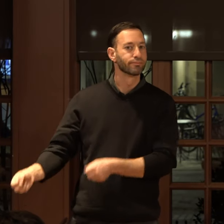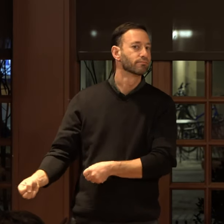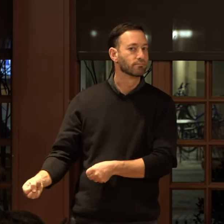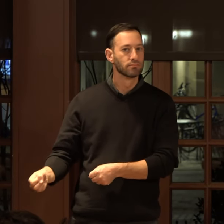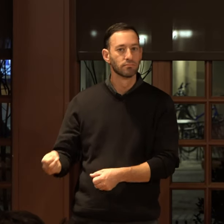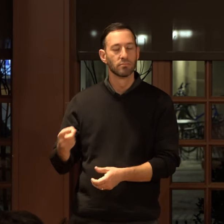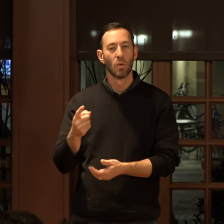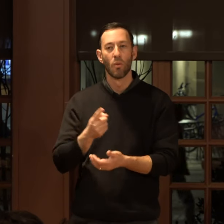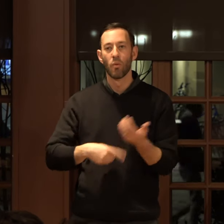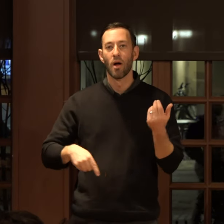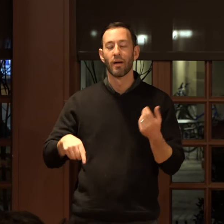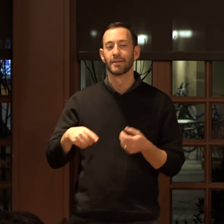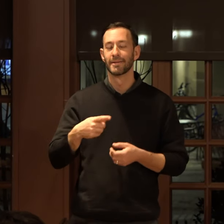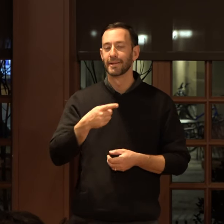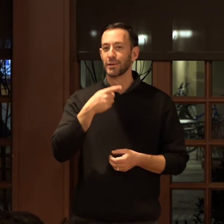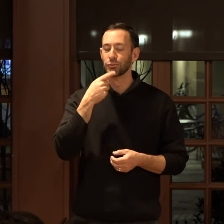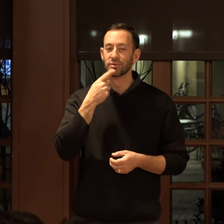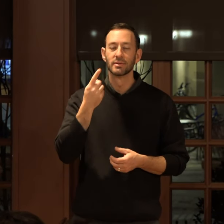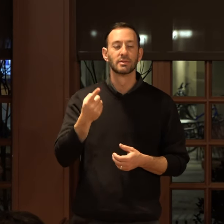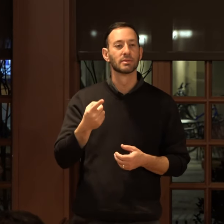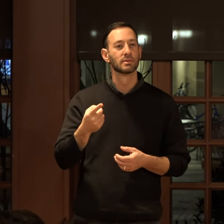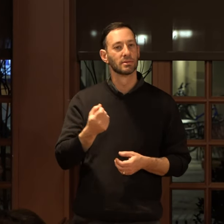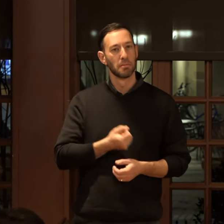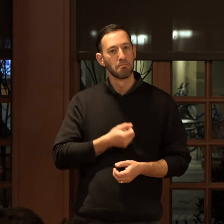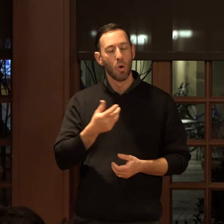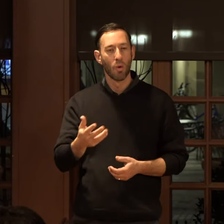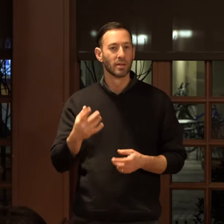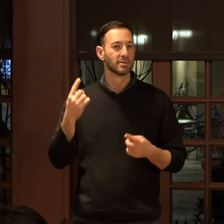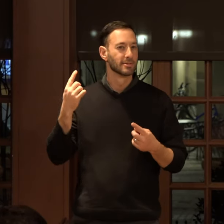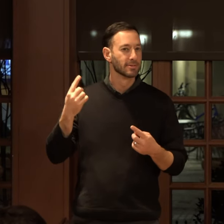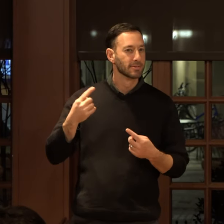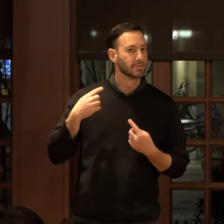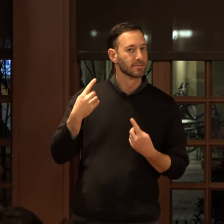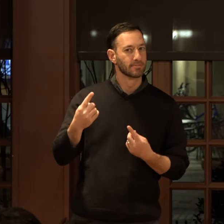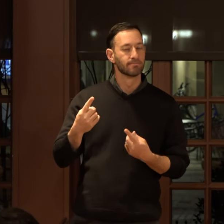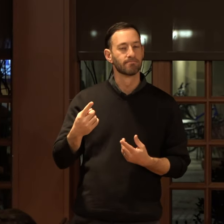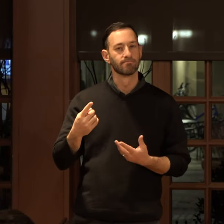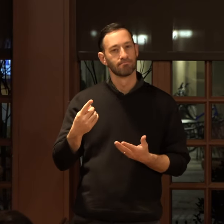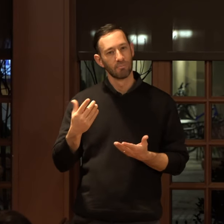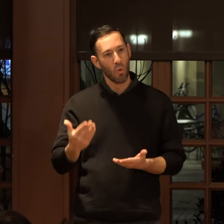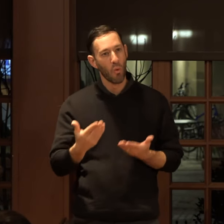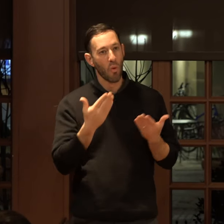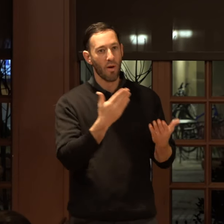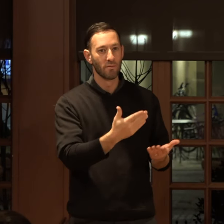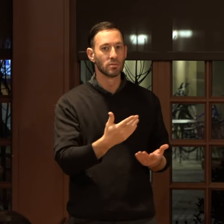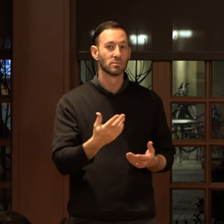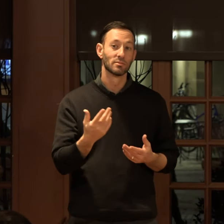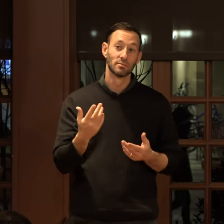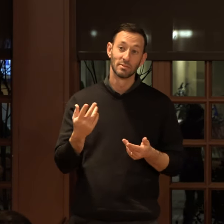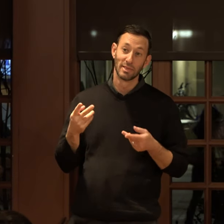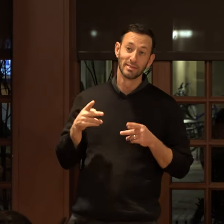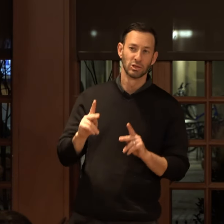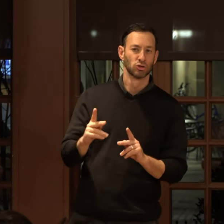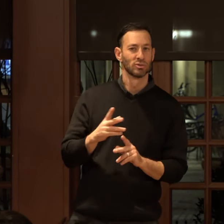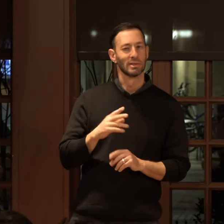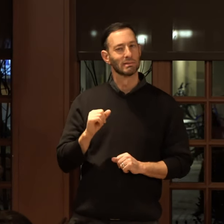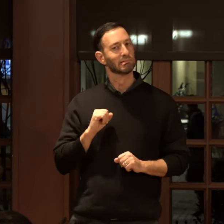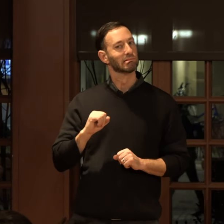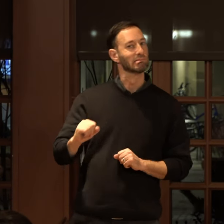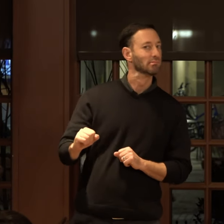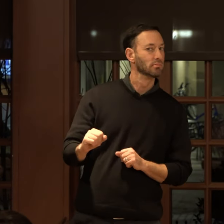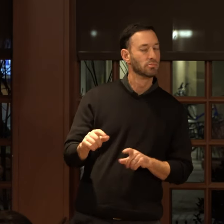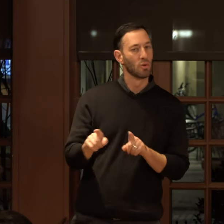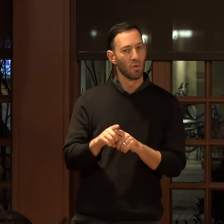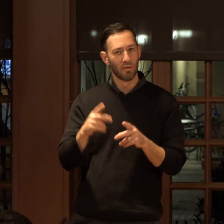poetics has offered me consensually otherwise and then also trying to figure out like